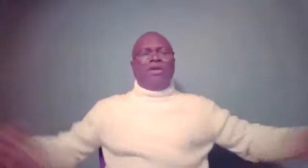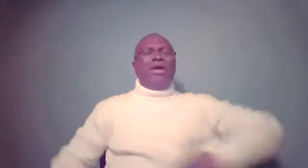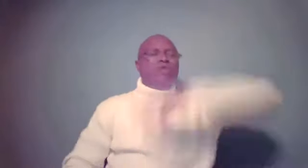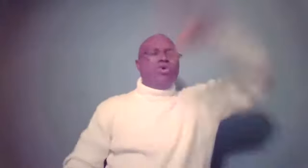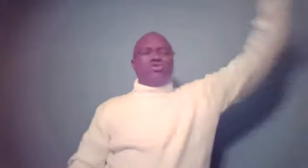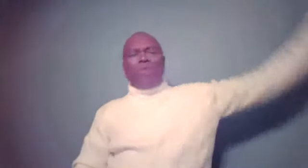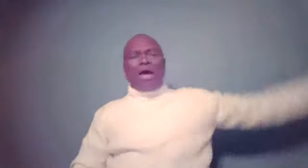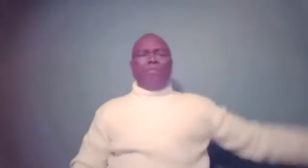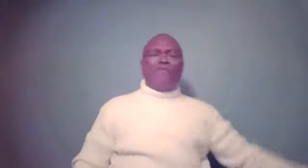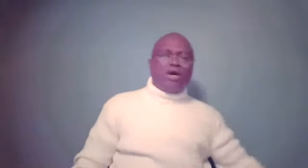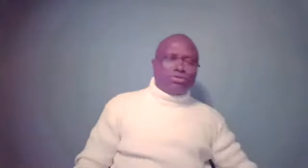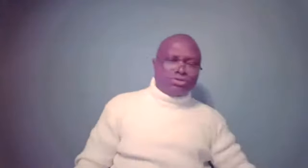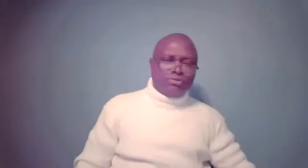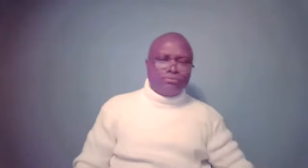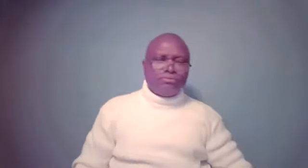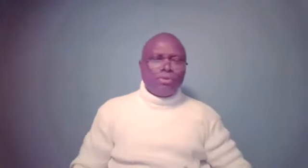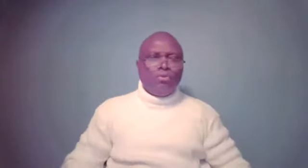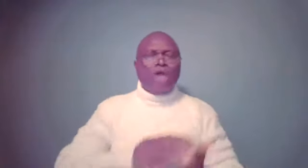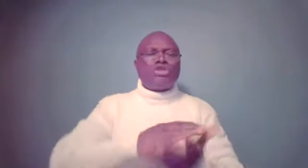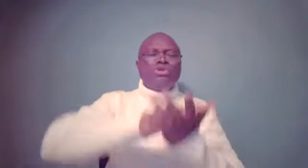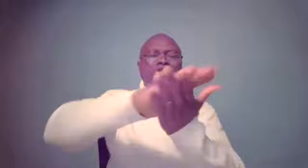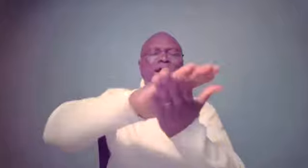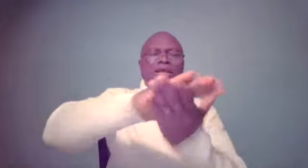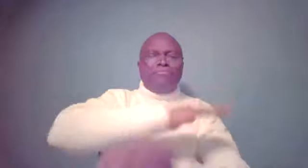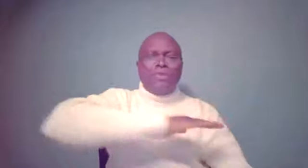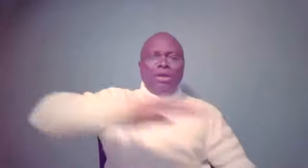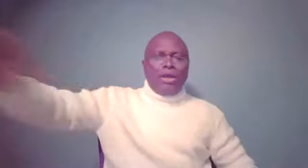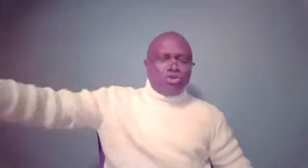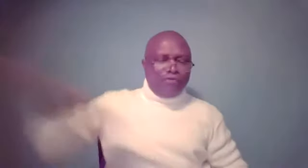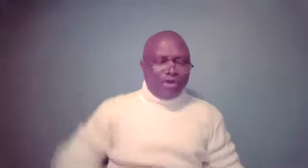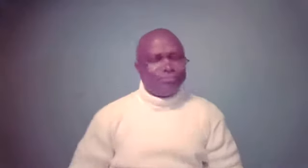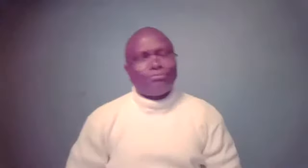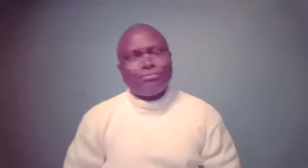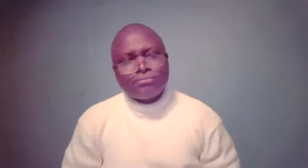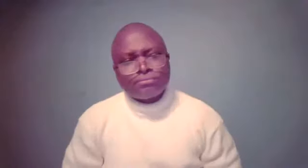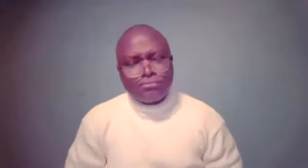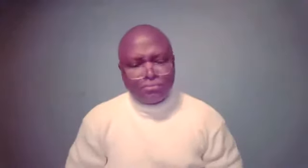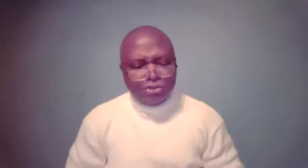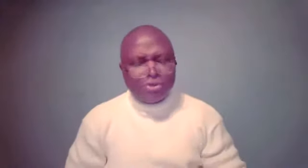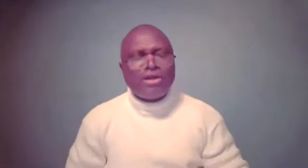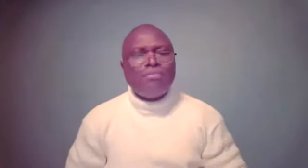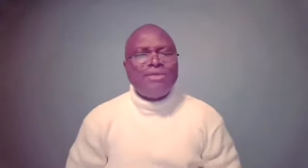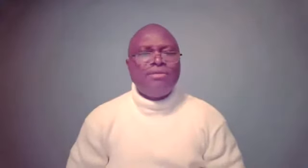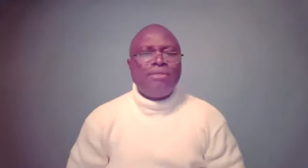he wouldn't power above us. Once we sell him, it's over. So he reminded them,